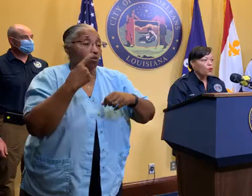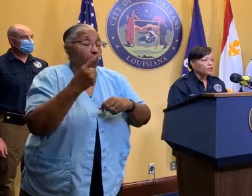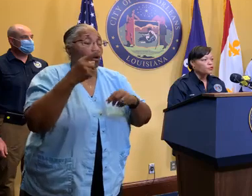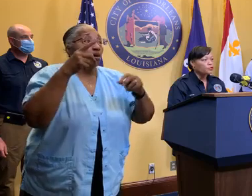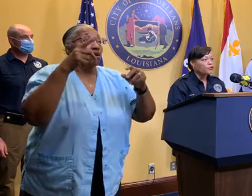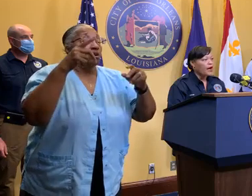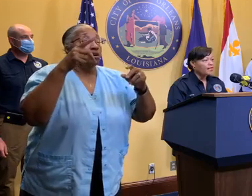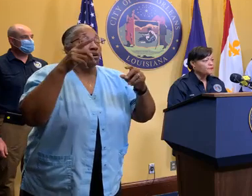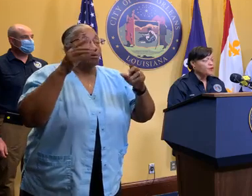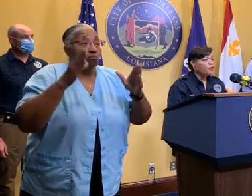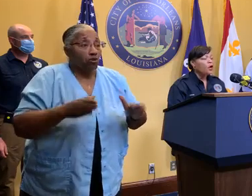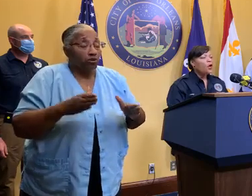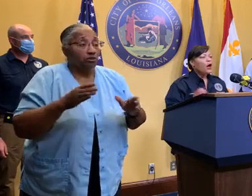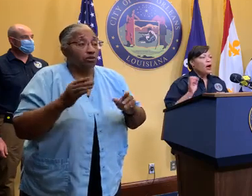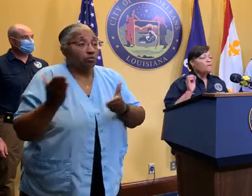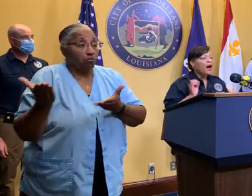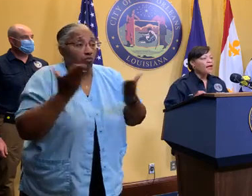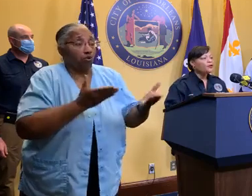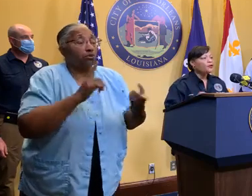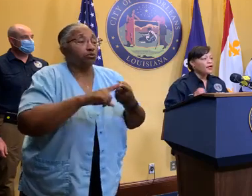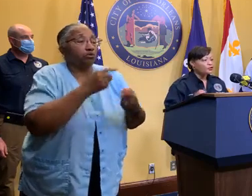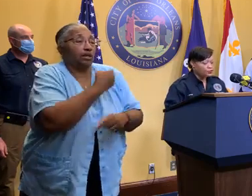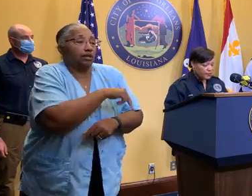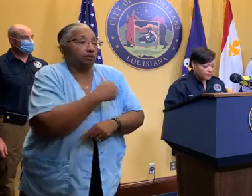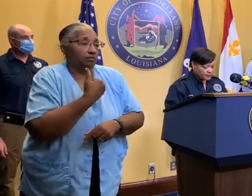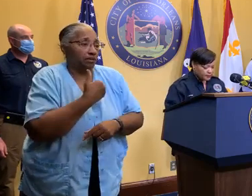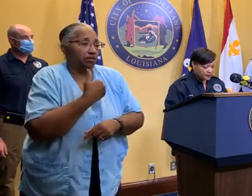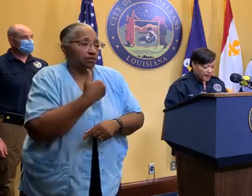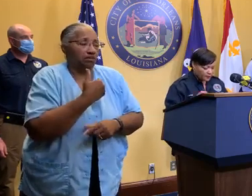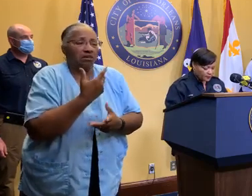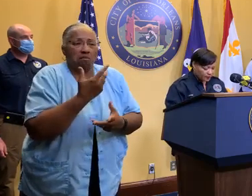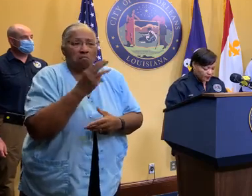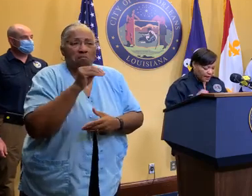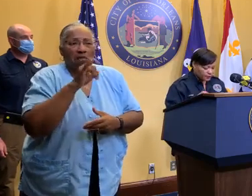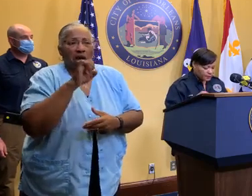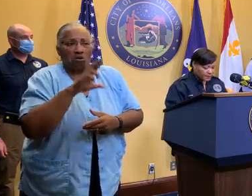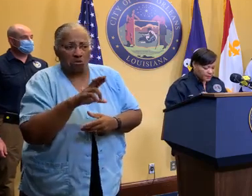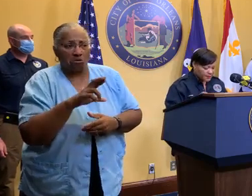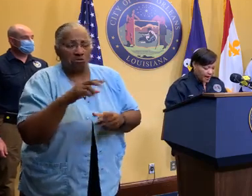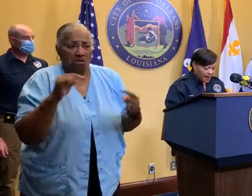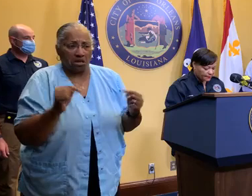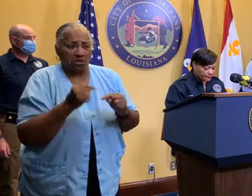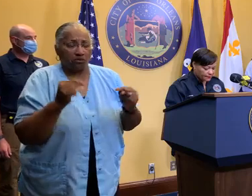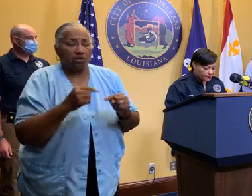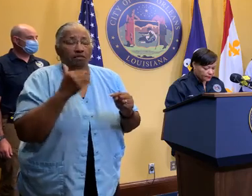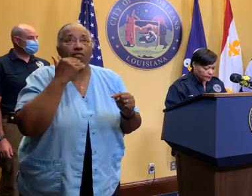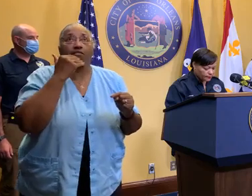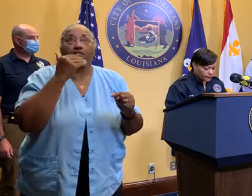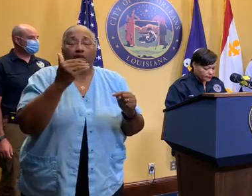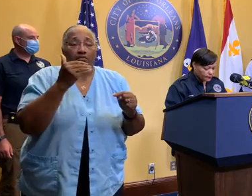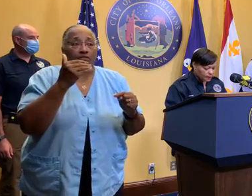transported to the hospital, minor injuries, thankfully, as it relates to that.